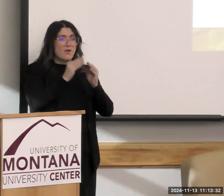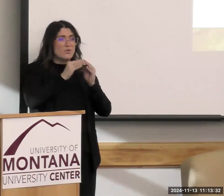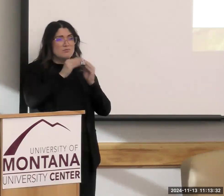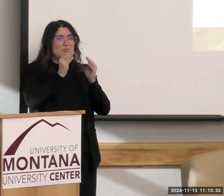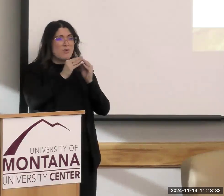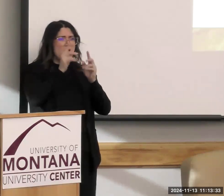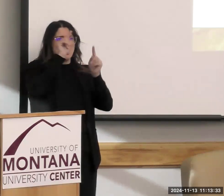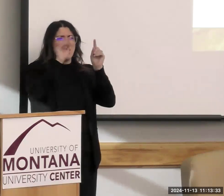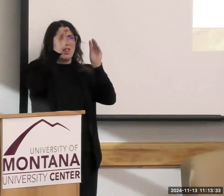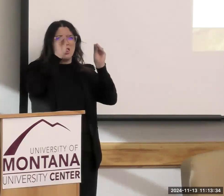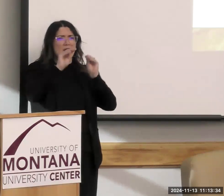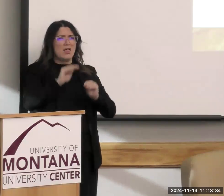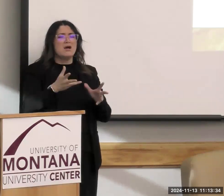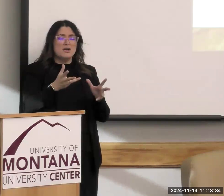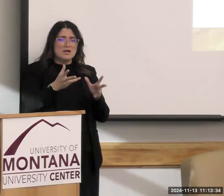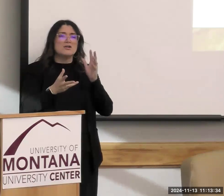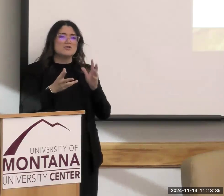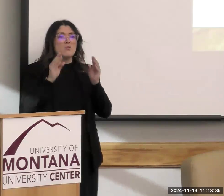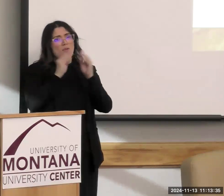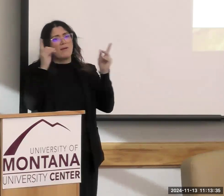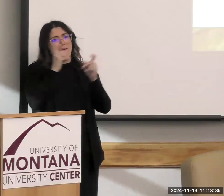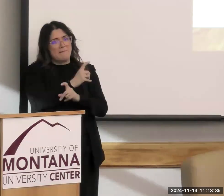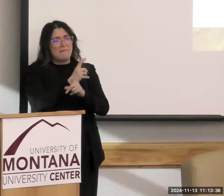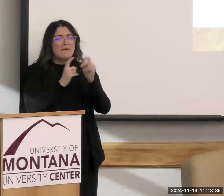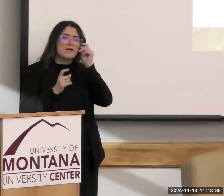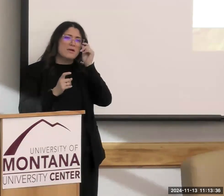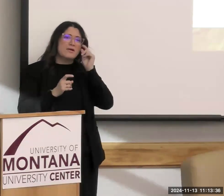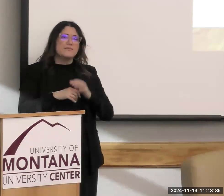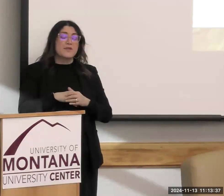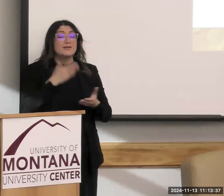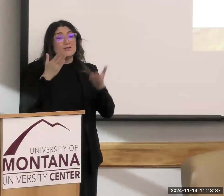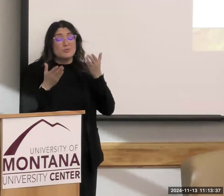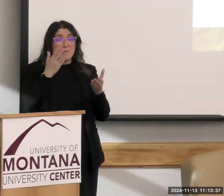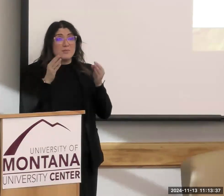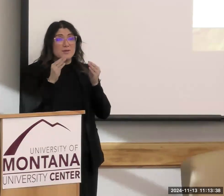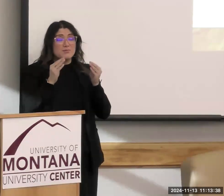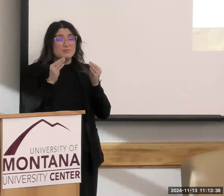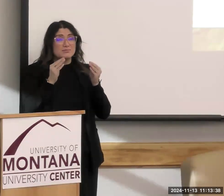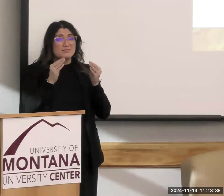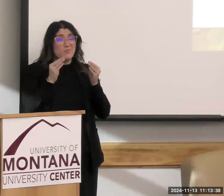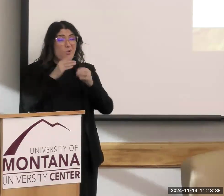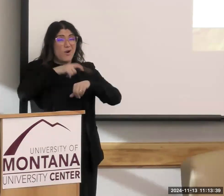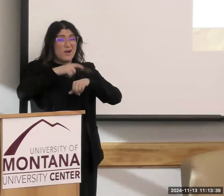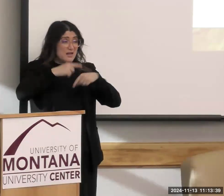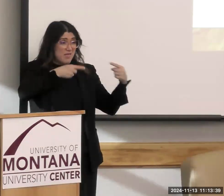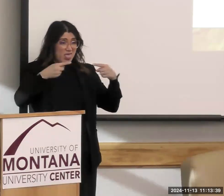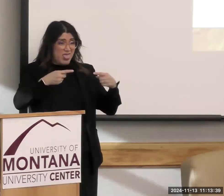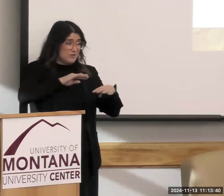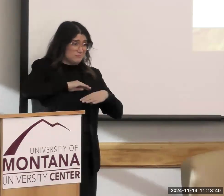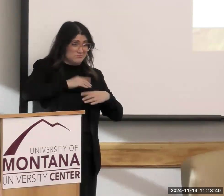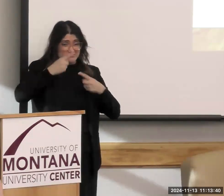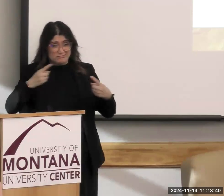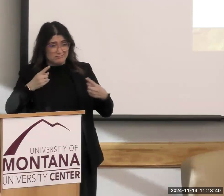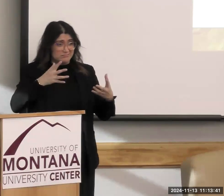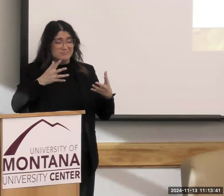embodied. In fact, so complicated that there was probably as much time spent arguing about the content as there was